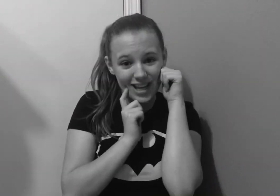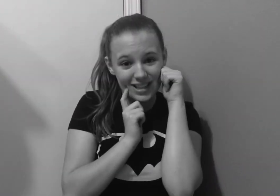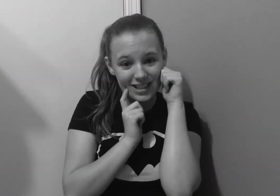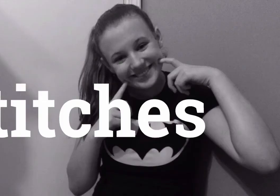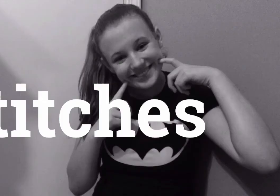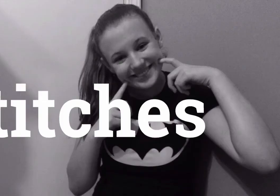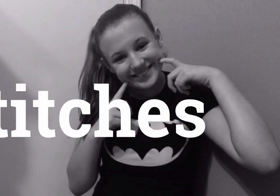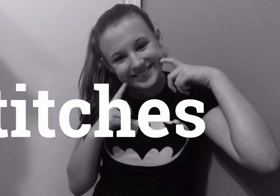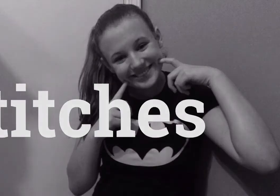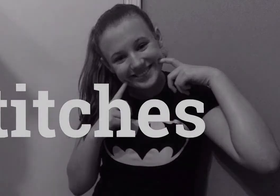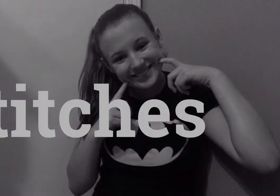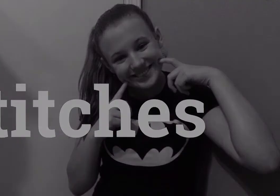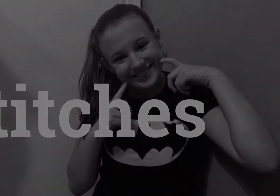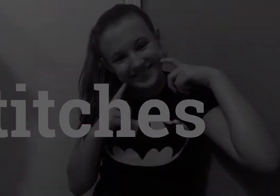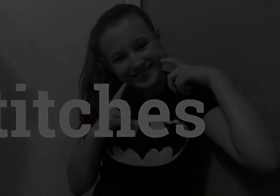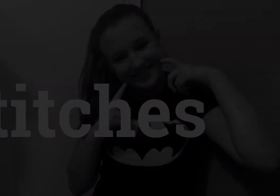Tripping over myself